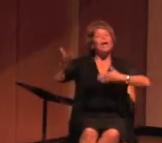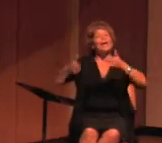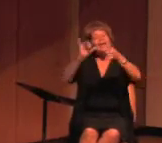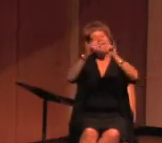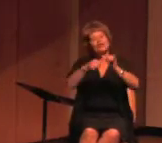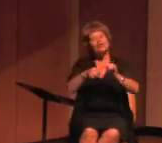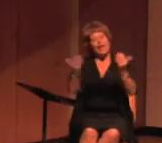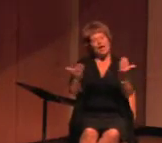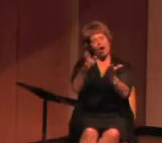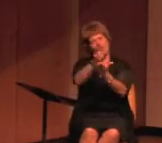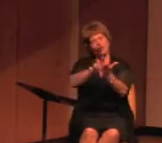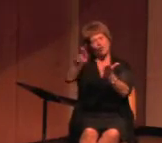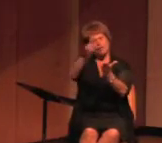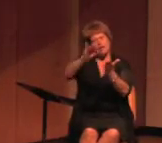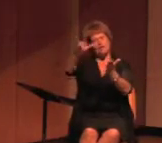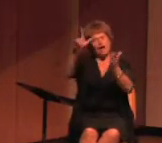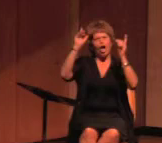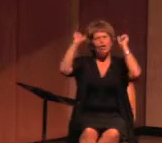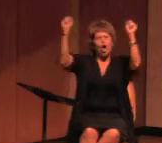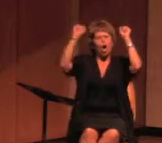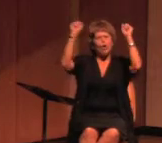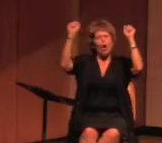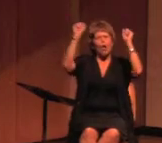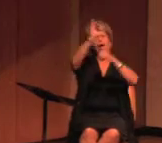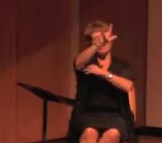Engineering at Illinois. Go Illinois!